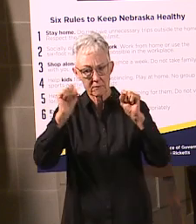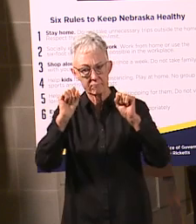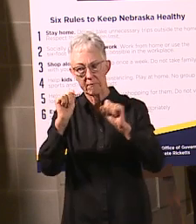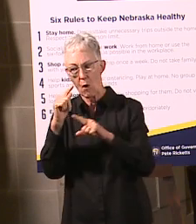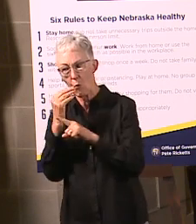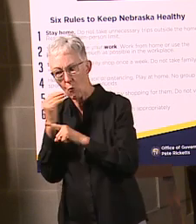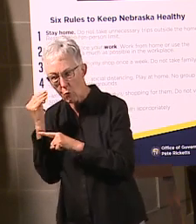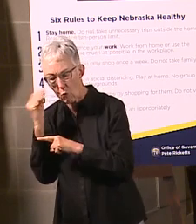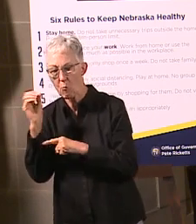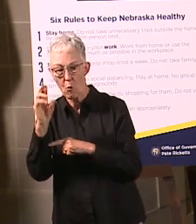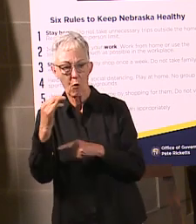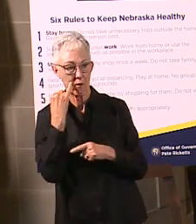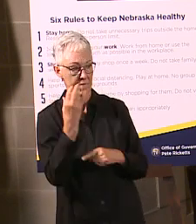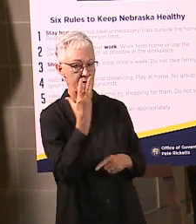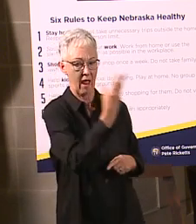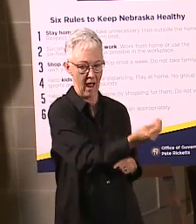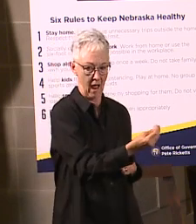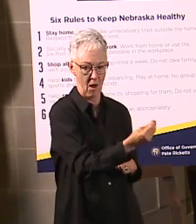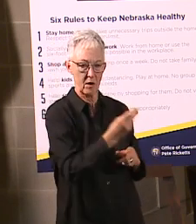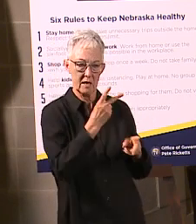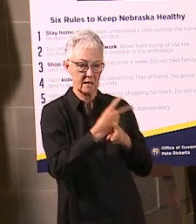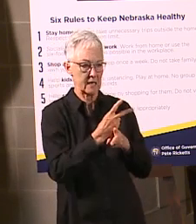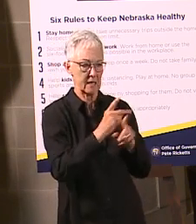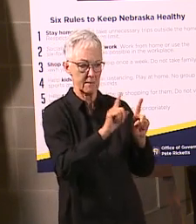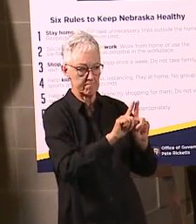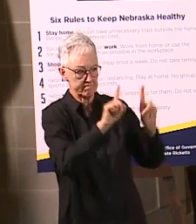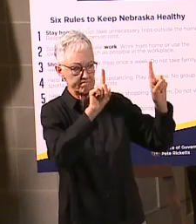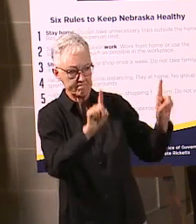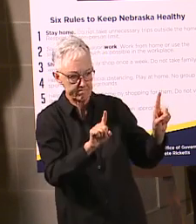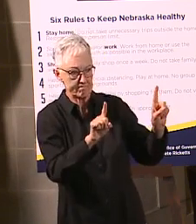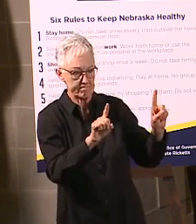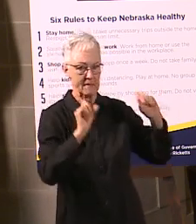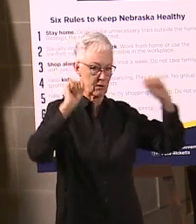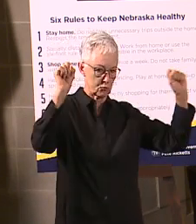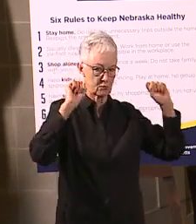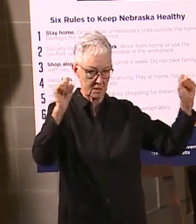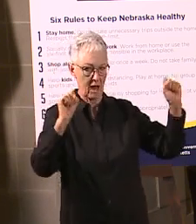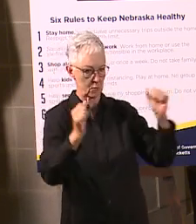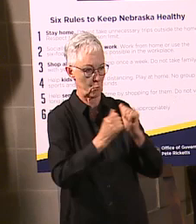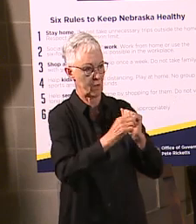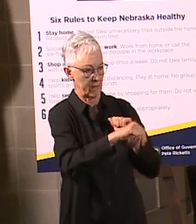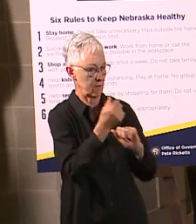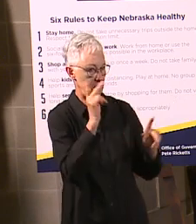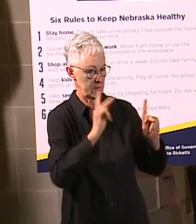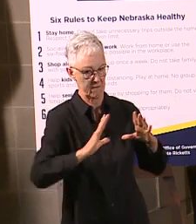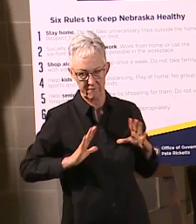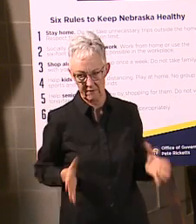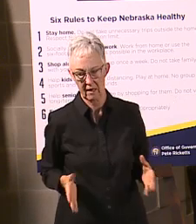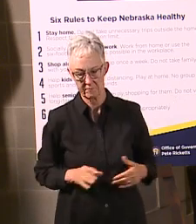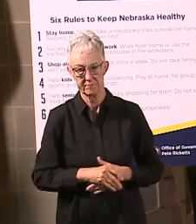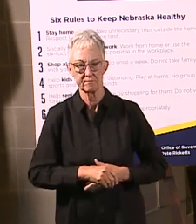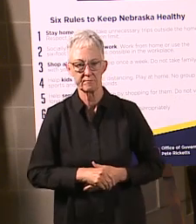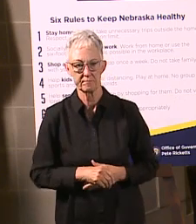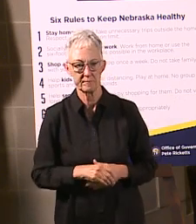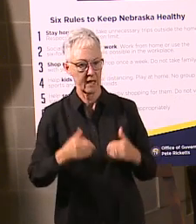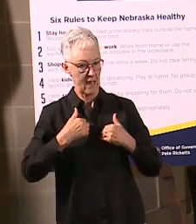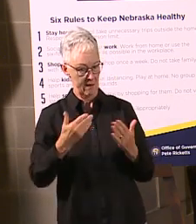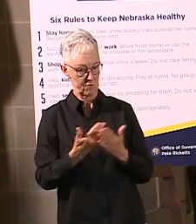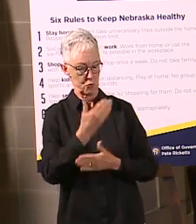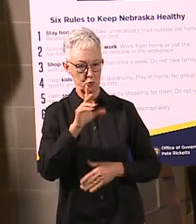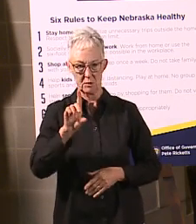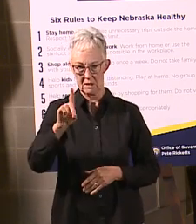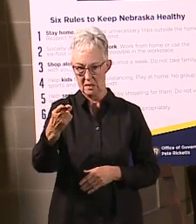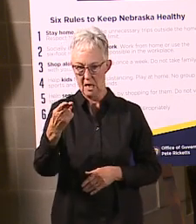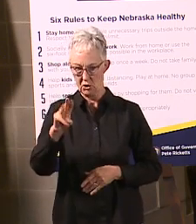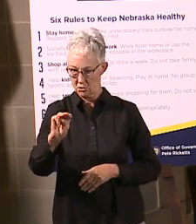remind people of that every time we get started. I also want to remind people that we've got new DHMs that are